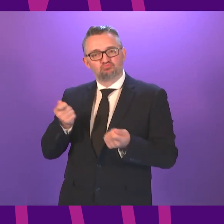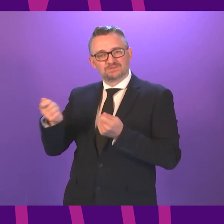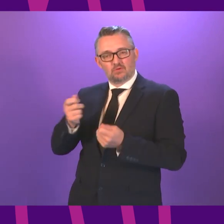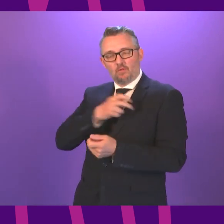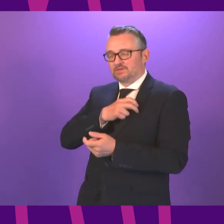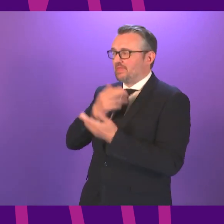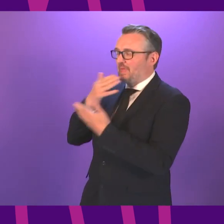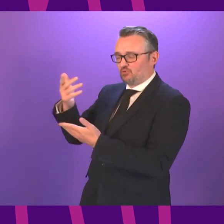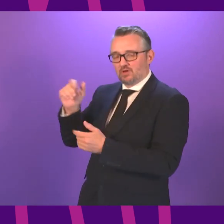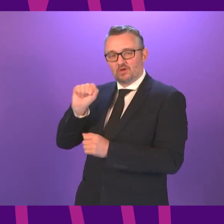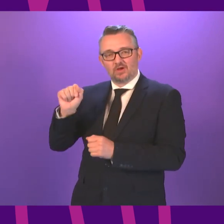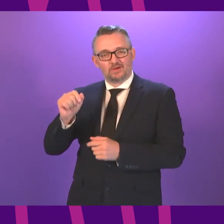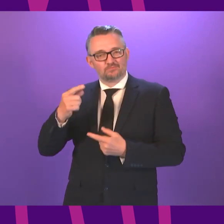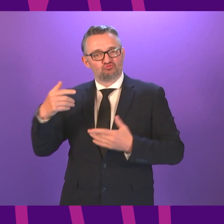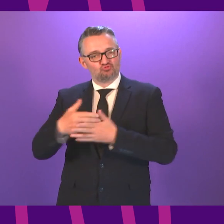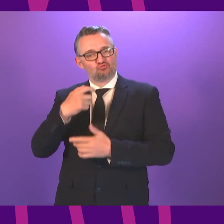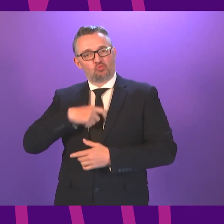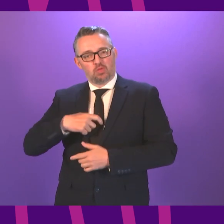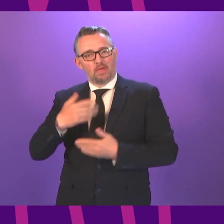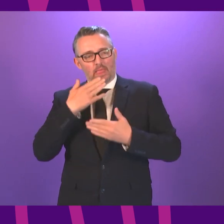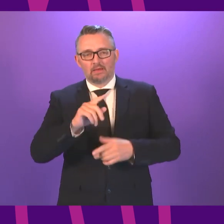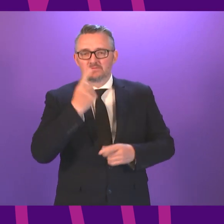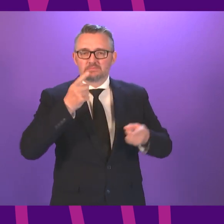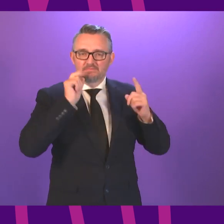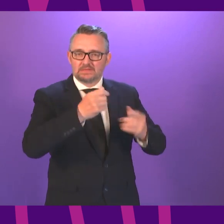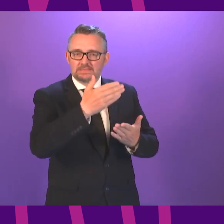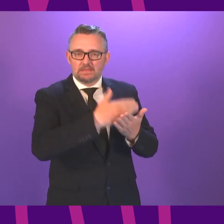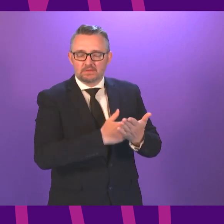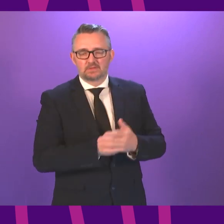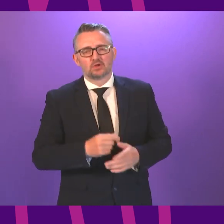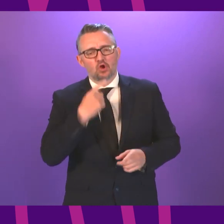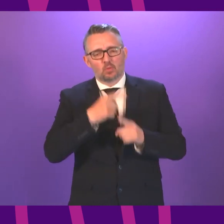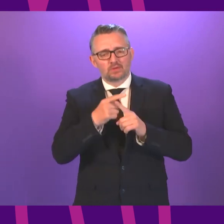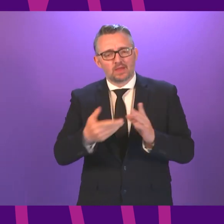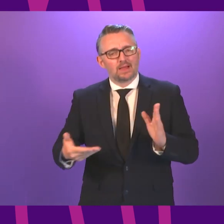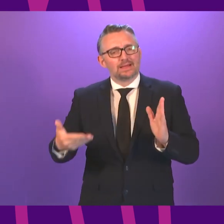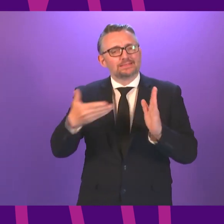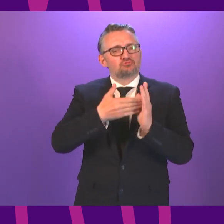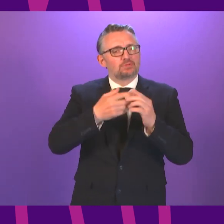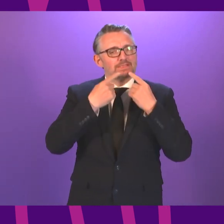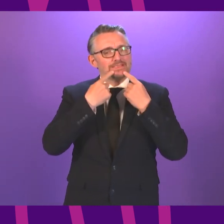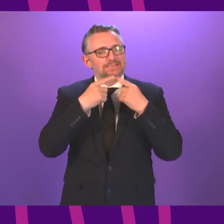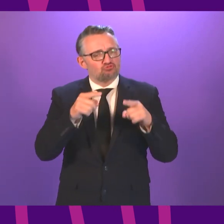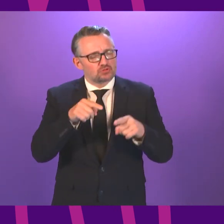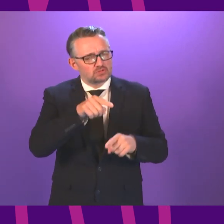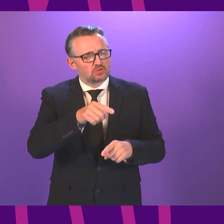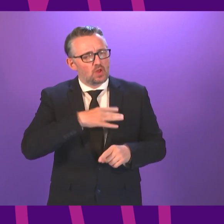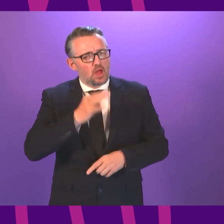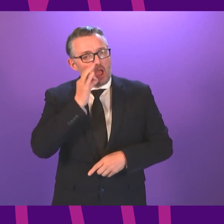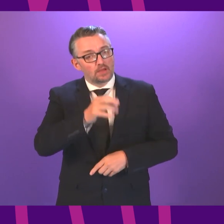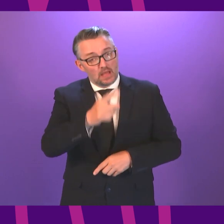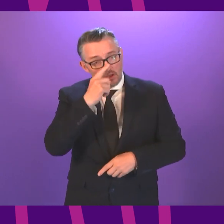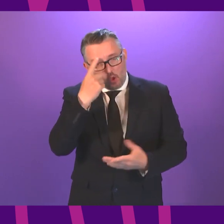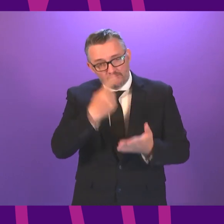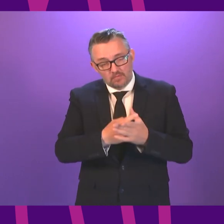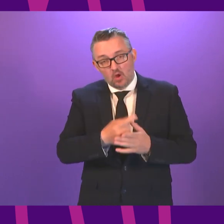can I thank the First Minister for her statement with regard to the additional teachers and classroom assistants can she confirm that it will be